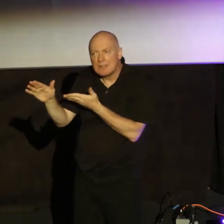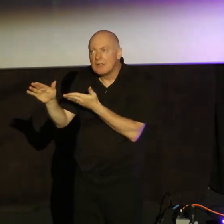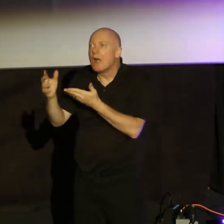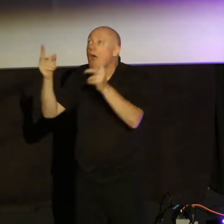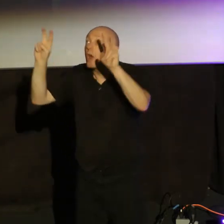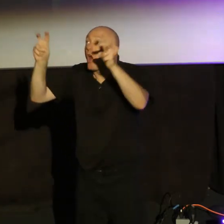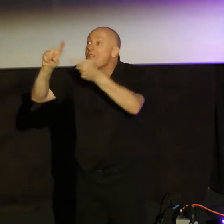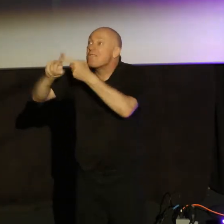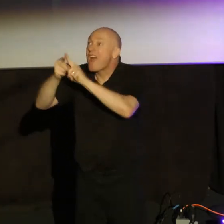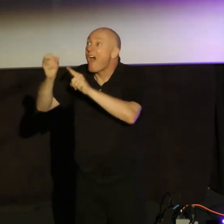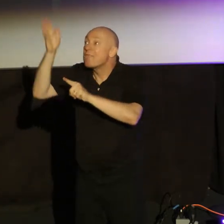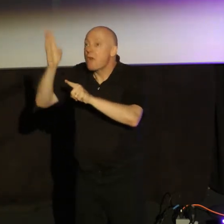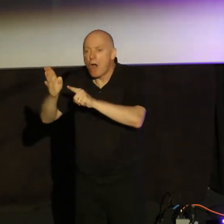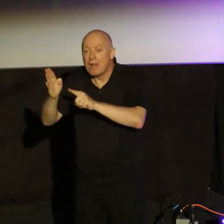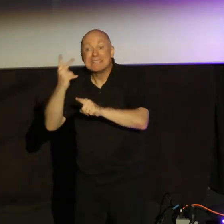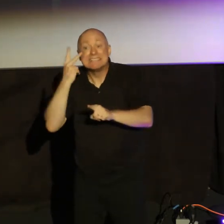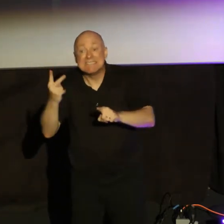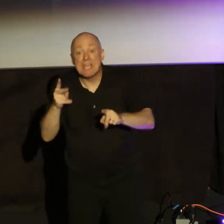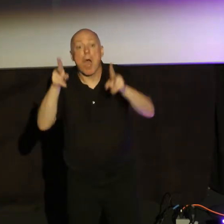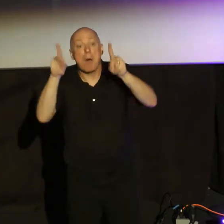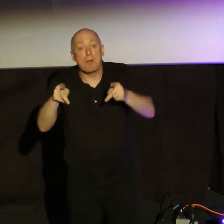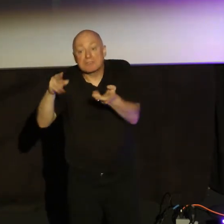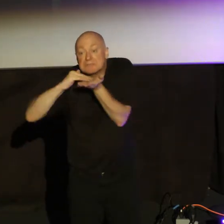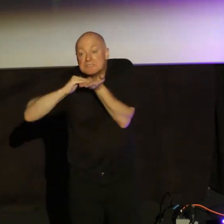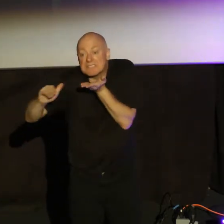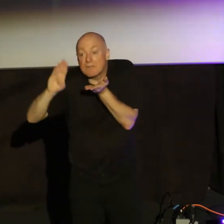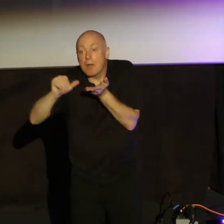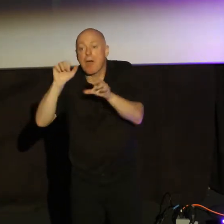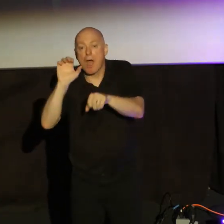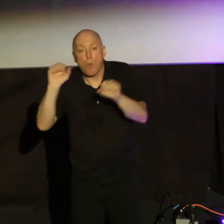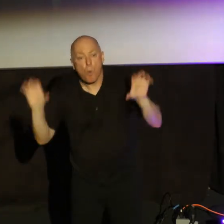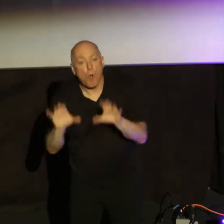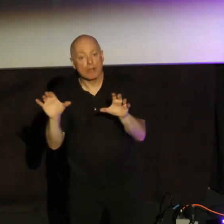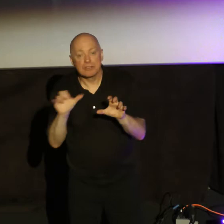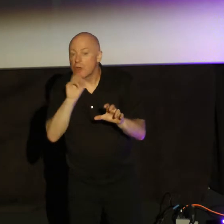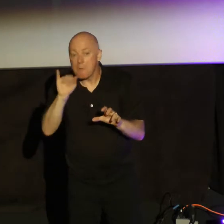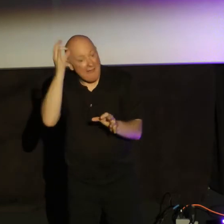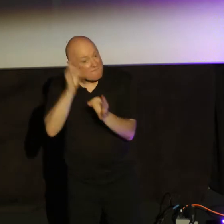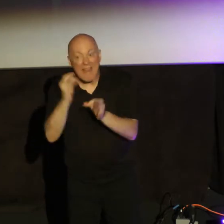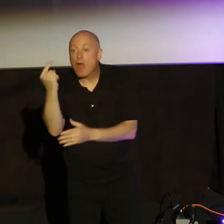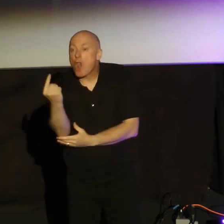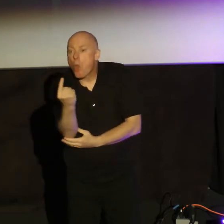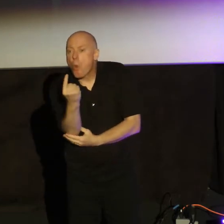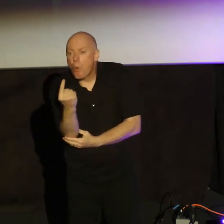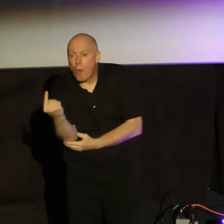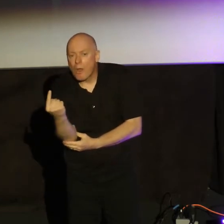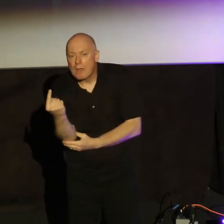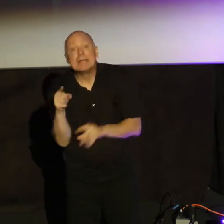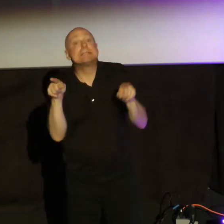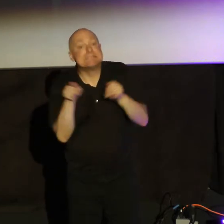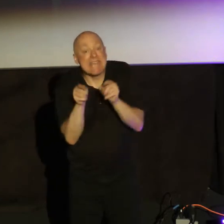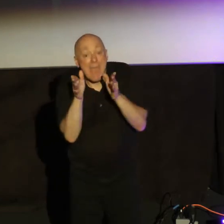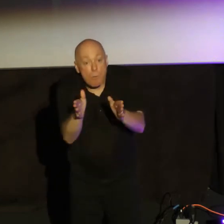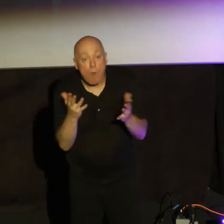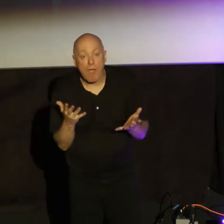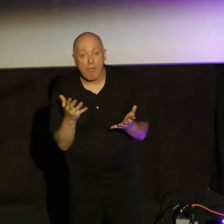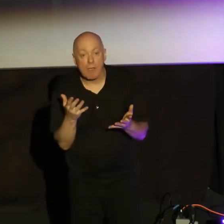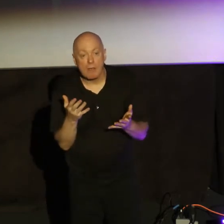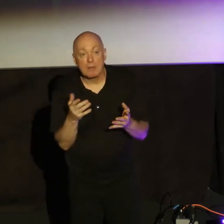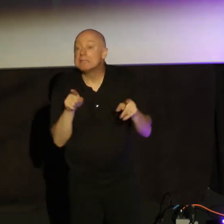of God. You see that a person is justified by works and not by faith alone. And in the same way, was not also Rahab the